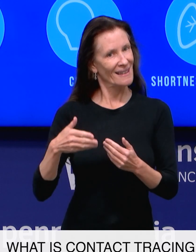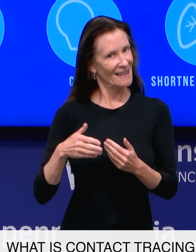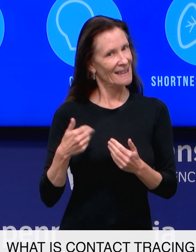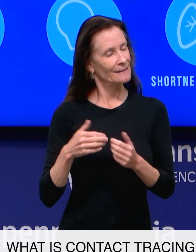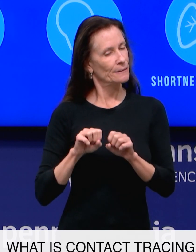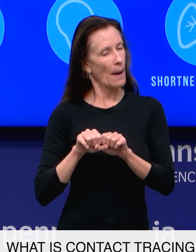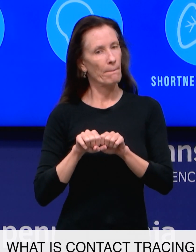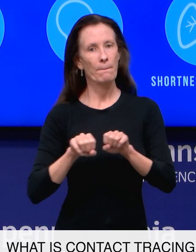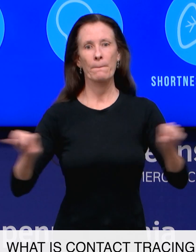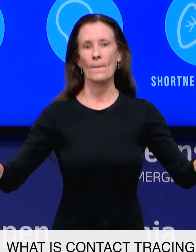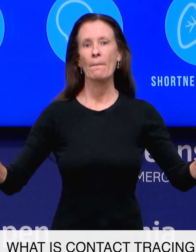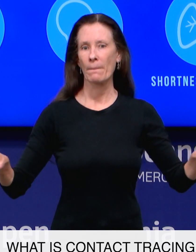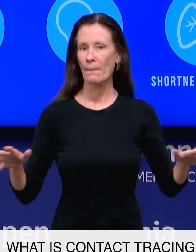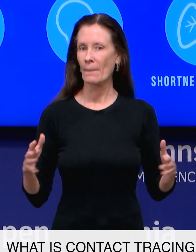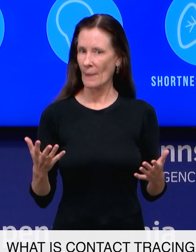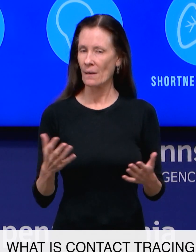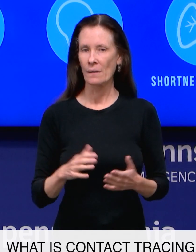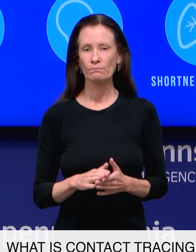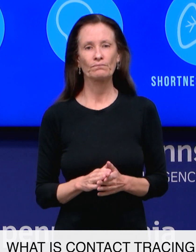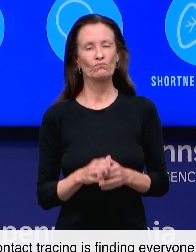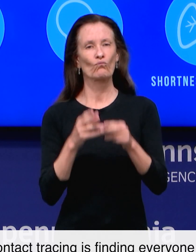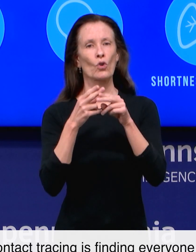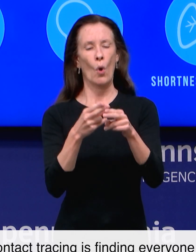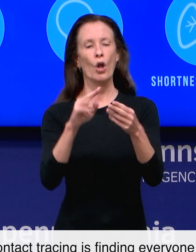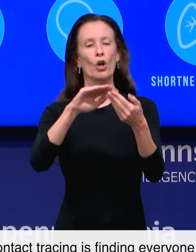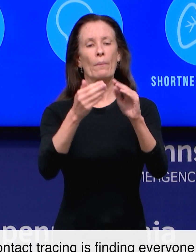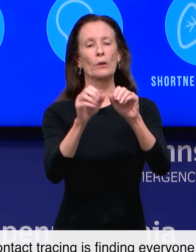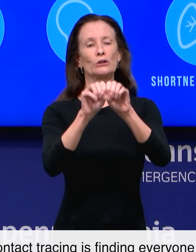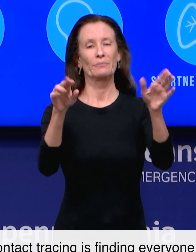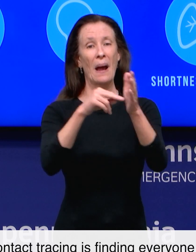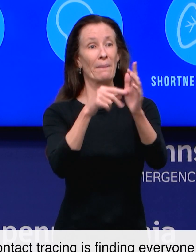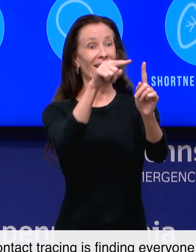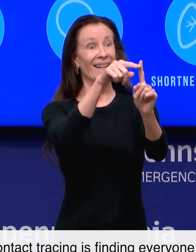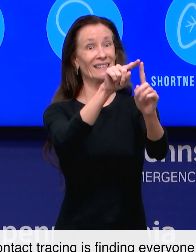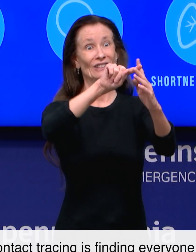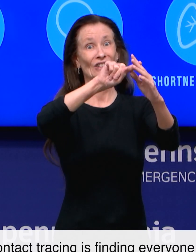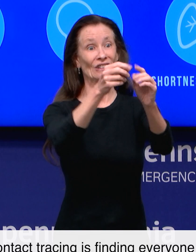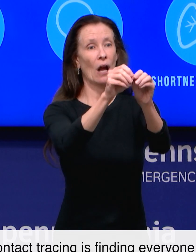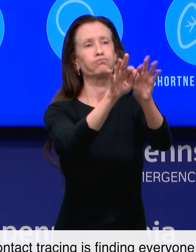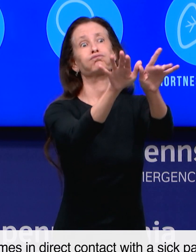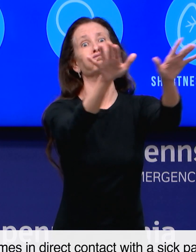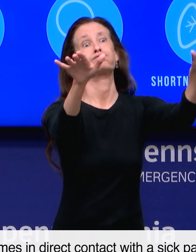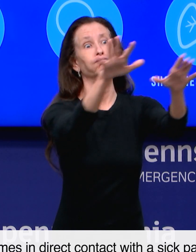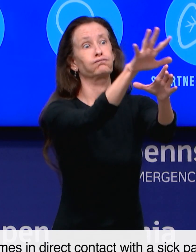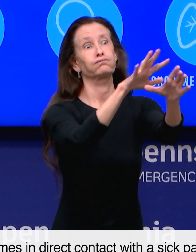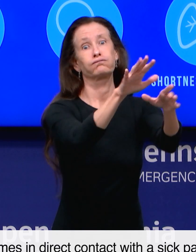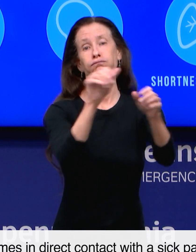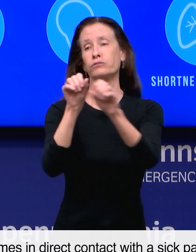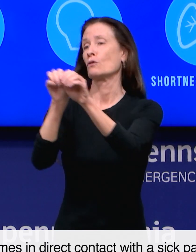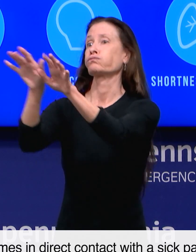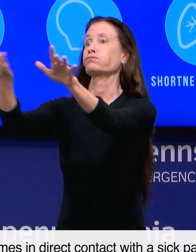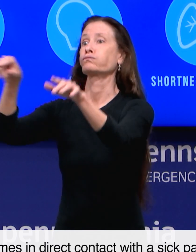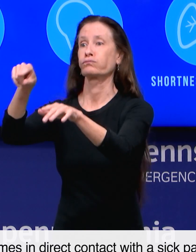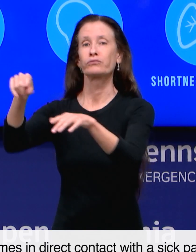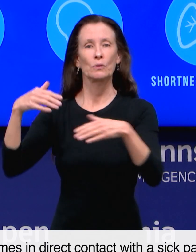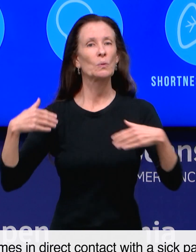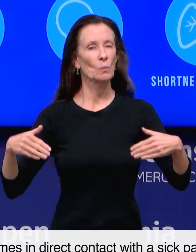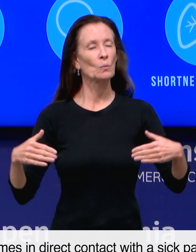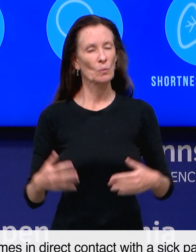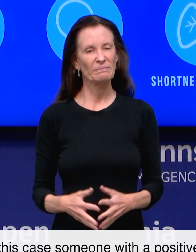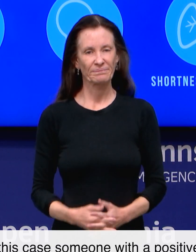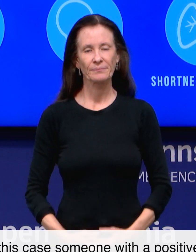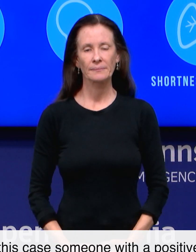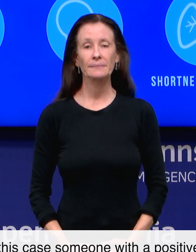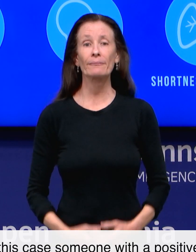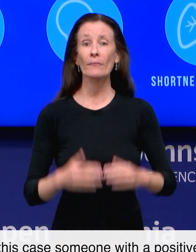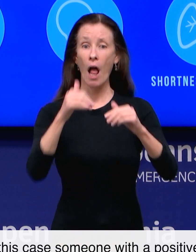What is contact tracing? Contact tracing is finding everyone who comes in direct contact with a sick patient.